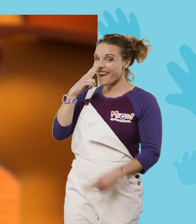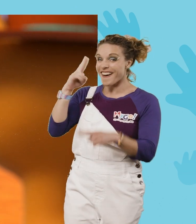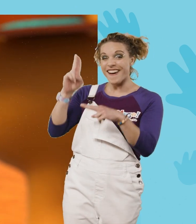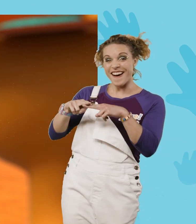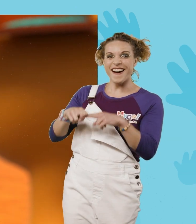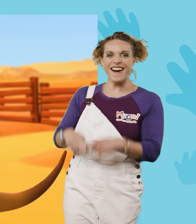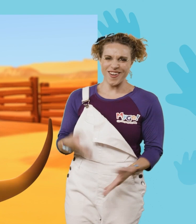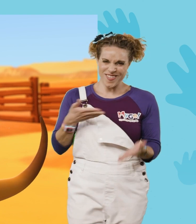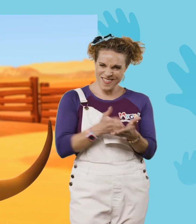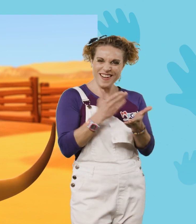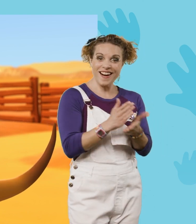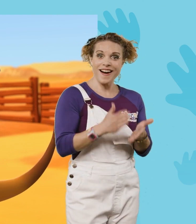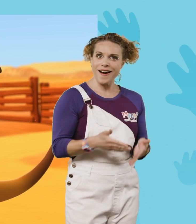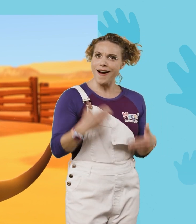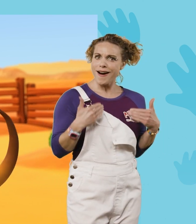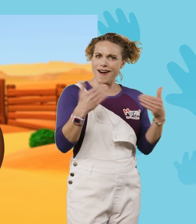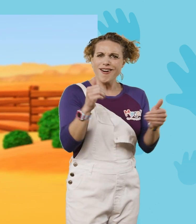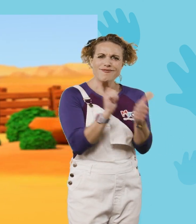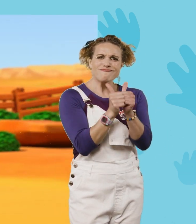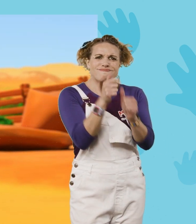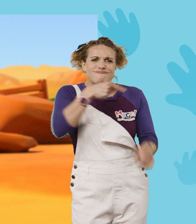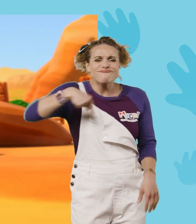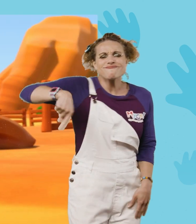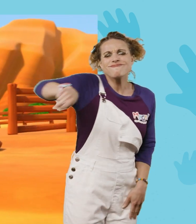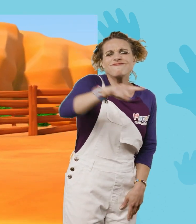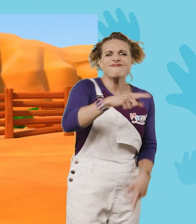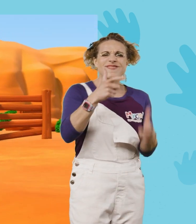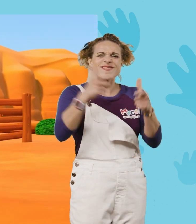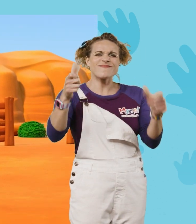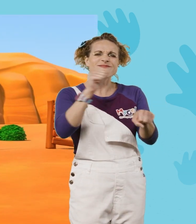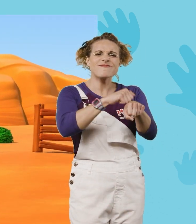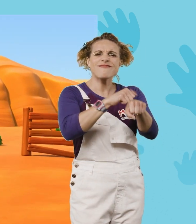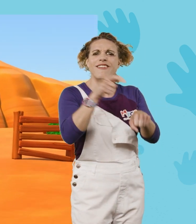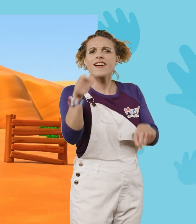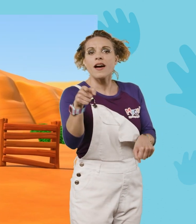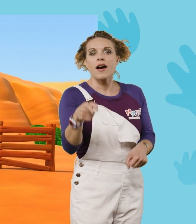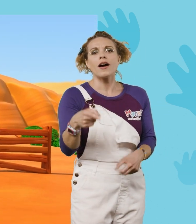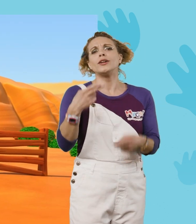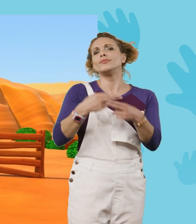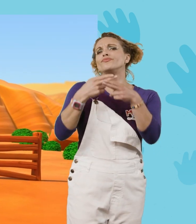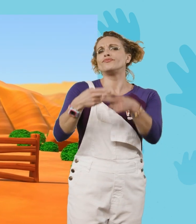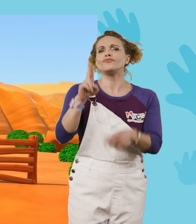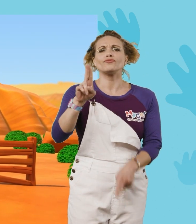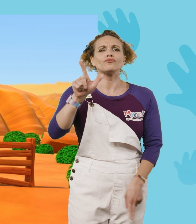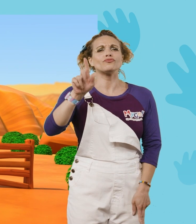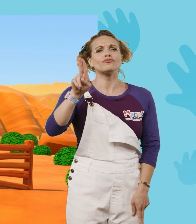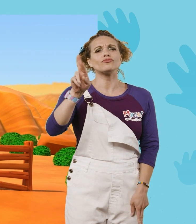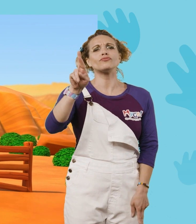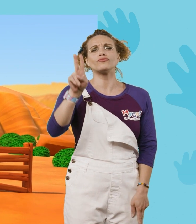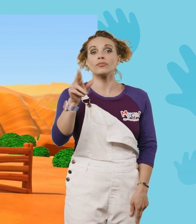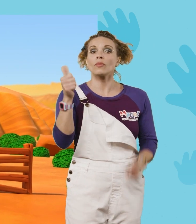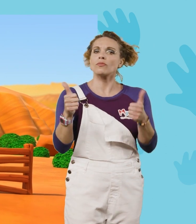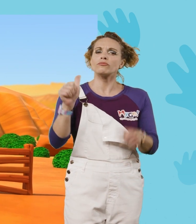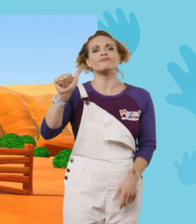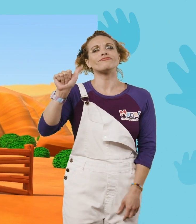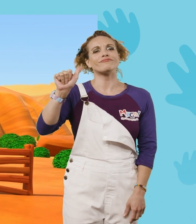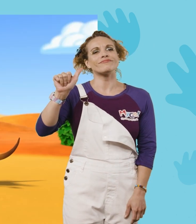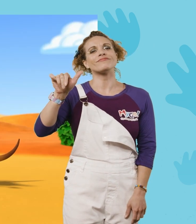fun! Alright, let's race around that big sandstone rock down there. We call it Uluru, or Ayers Rock. It's the